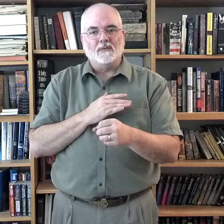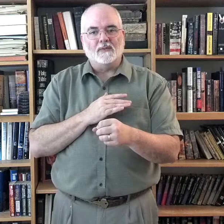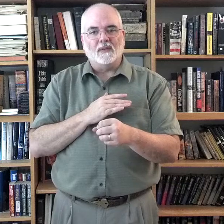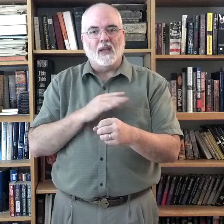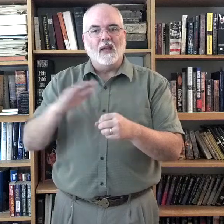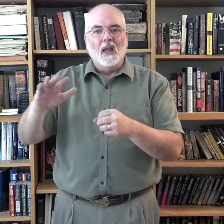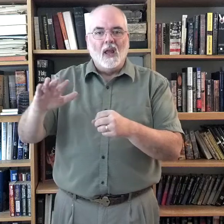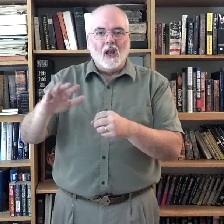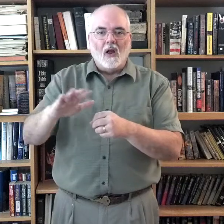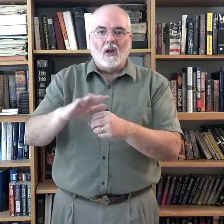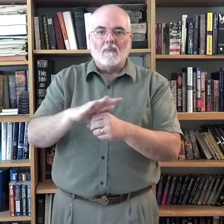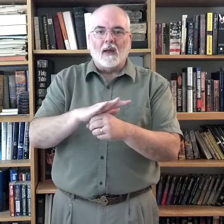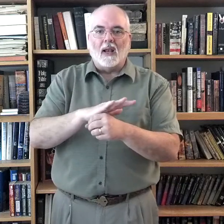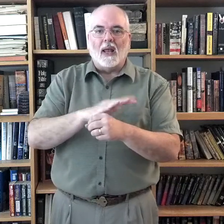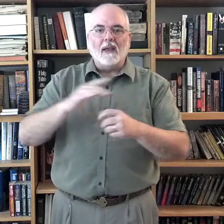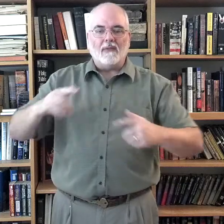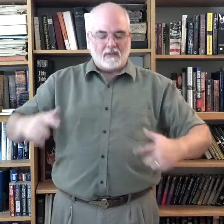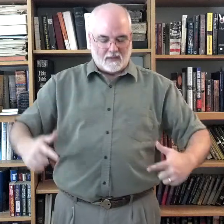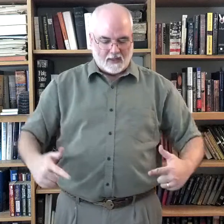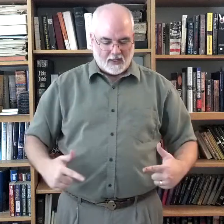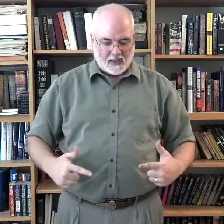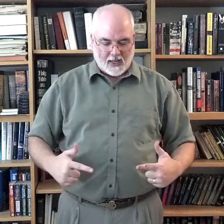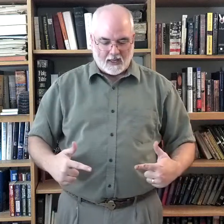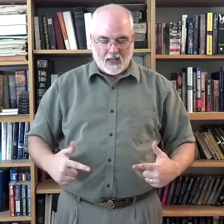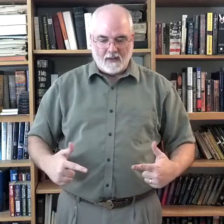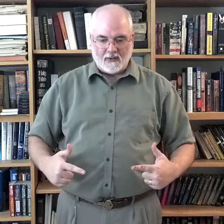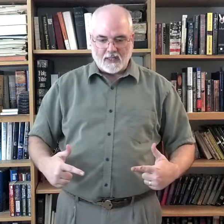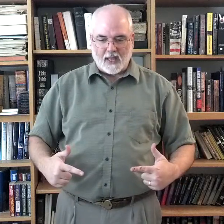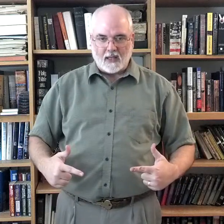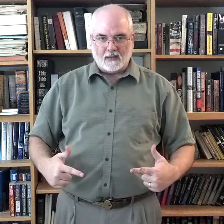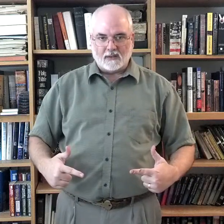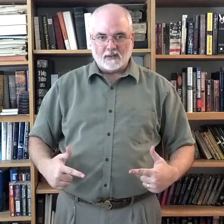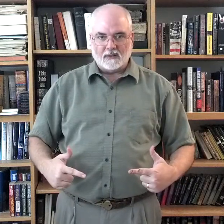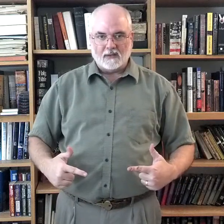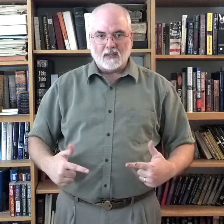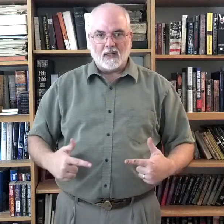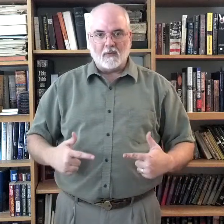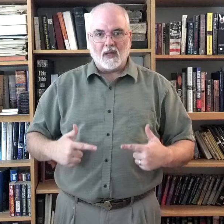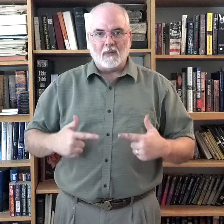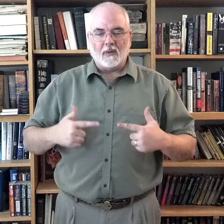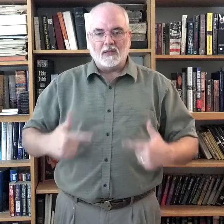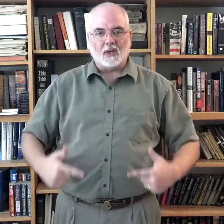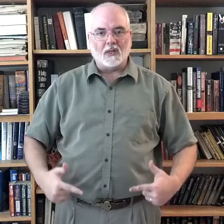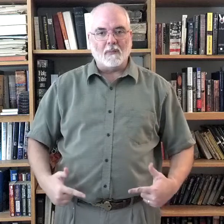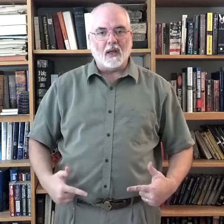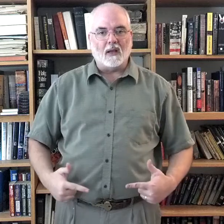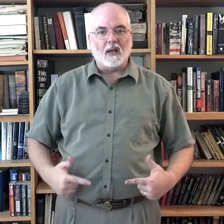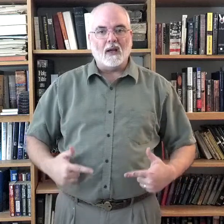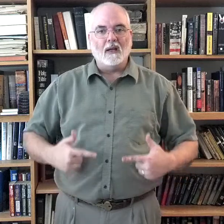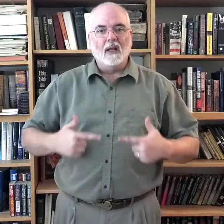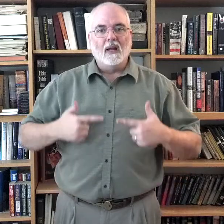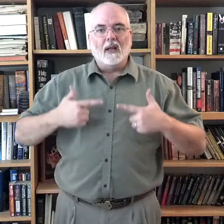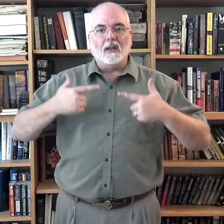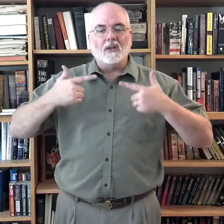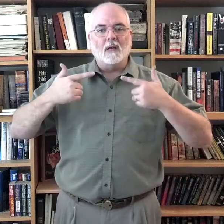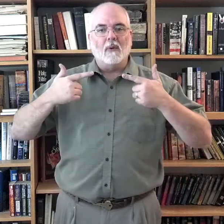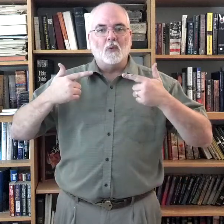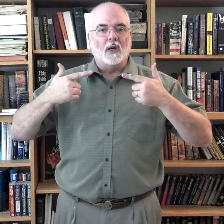Okay? My life. Life is L's. Coming up. Start at the belt line. And it's come up where it's